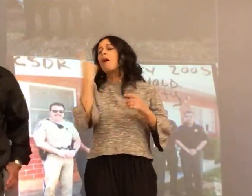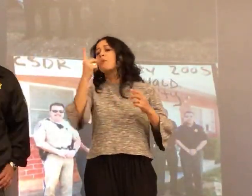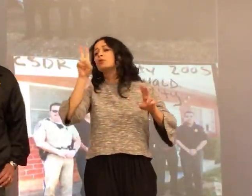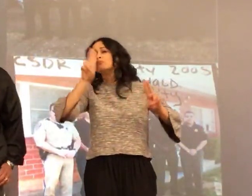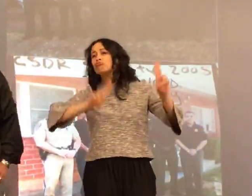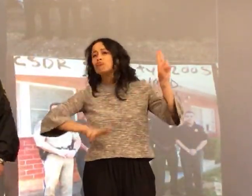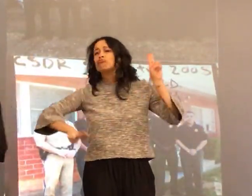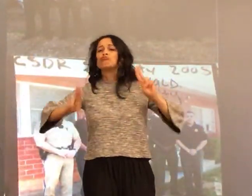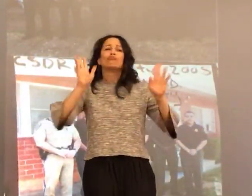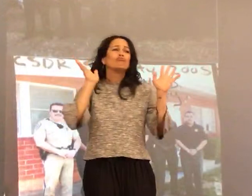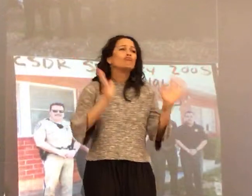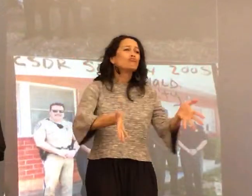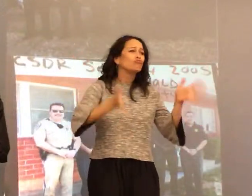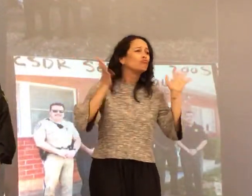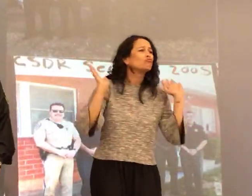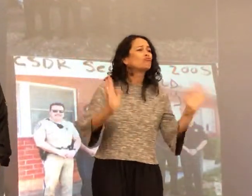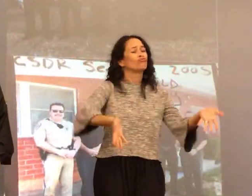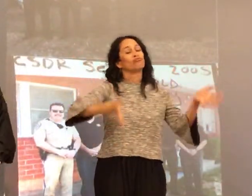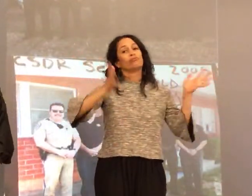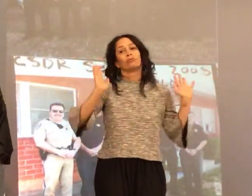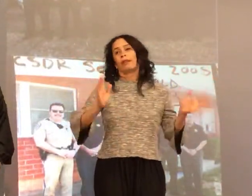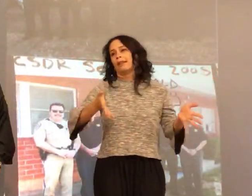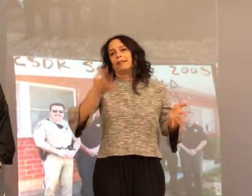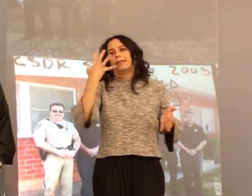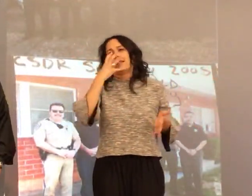have long conversations. And I'm going to miss that about Don.